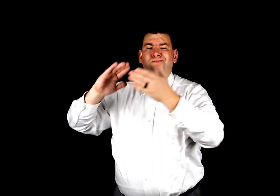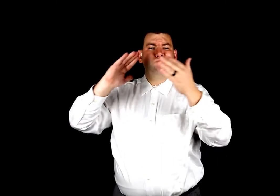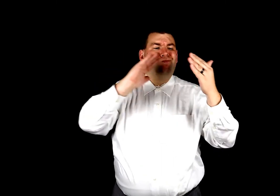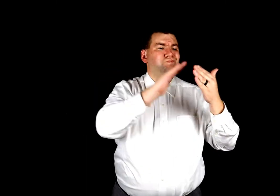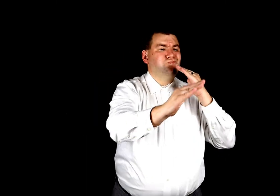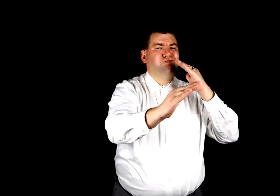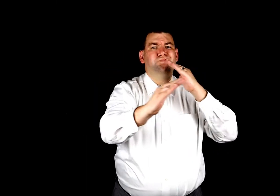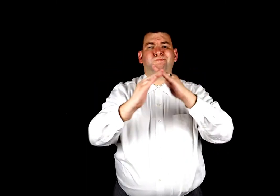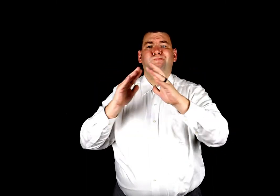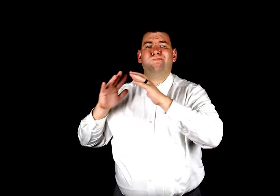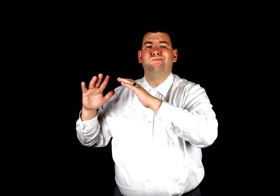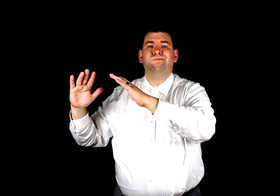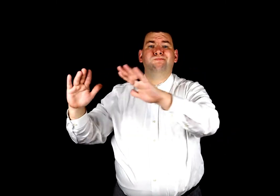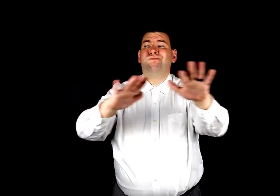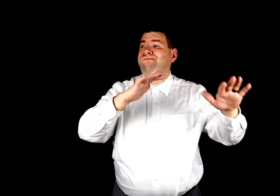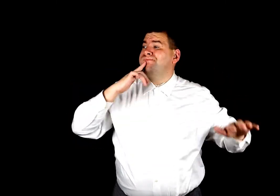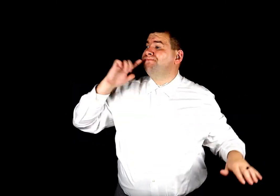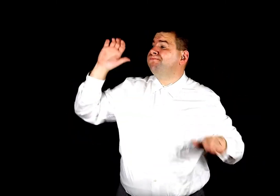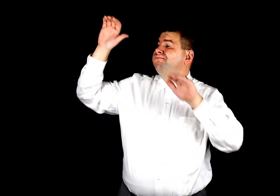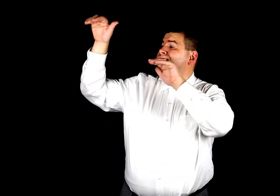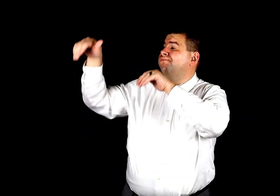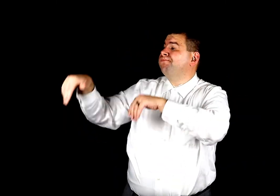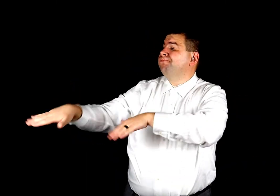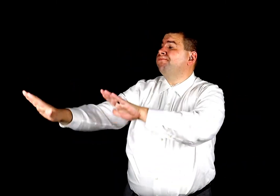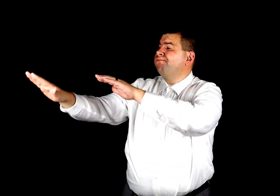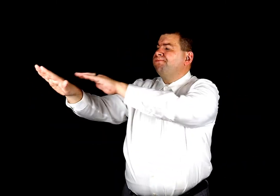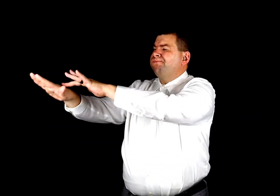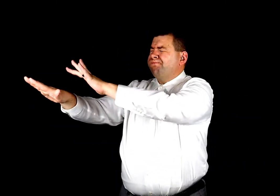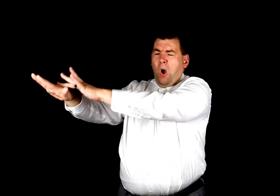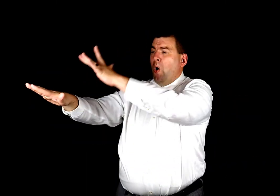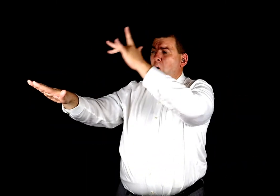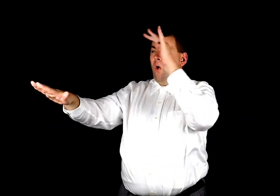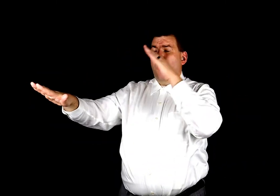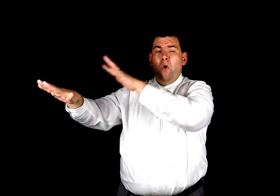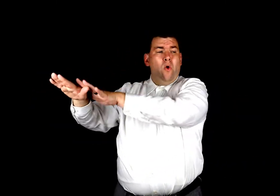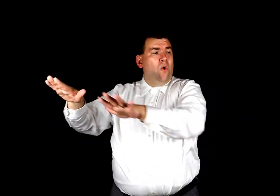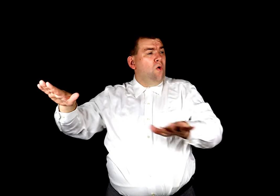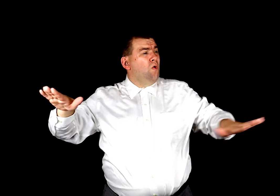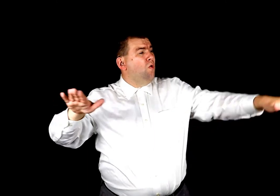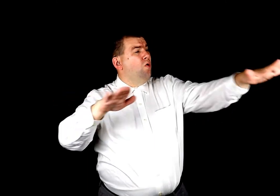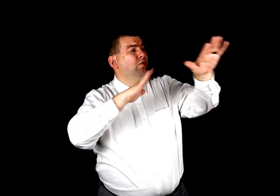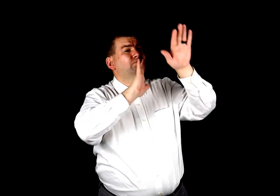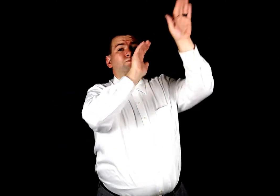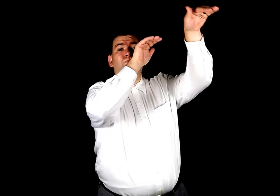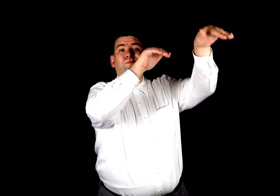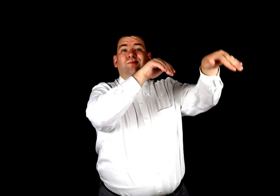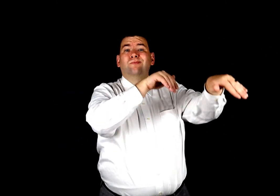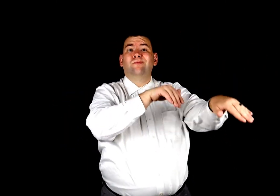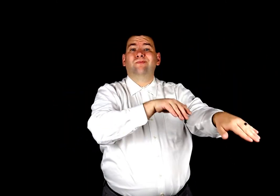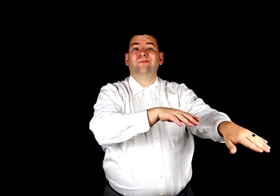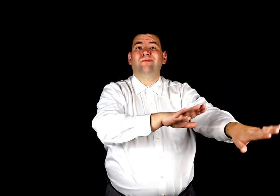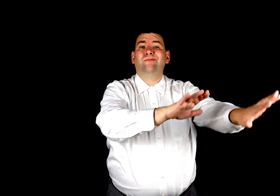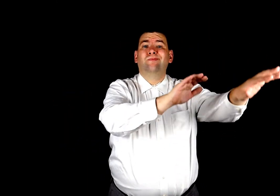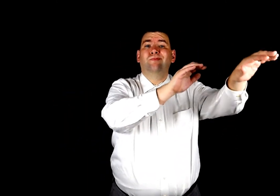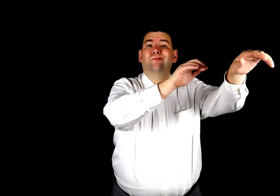brotherhood from sea to shining sea. America, thee. Amen.